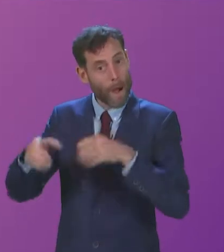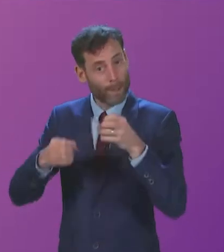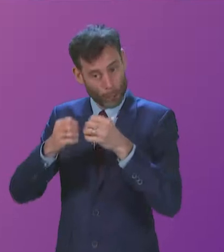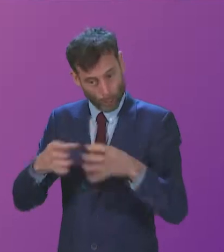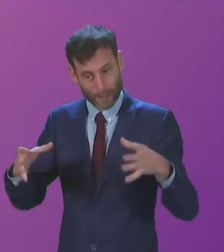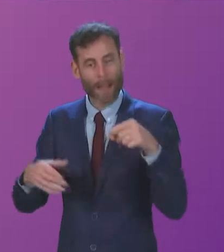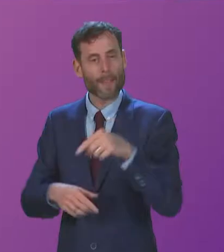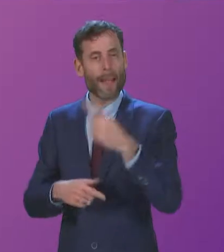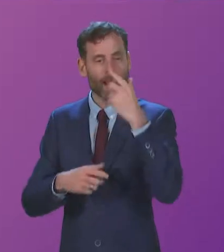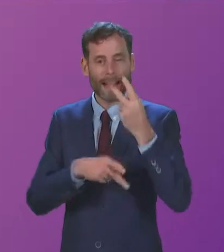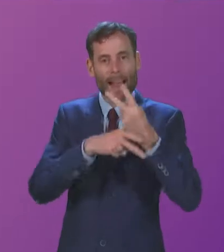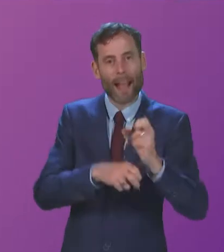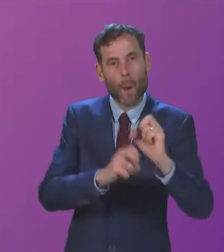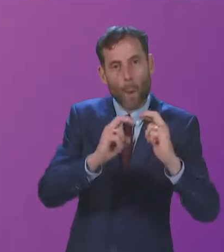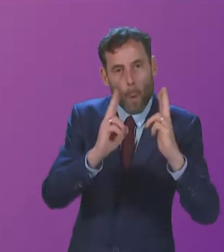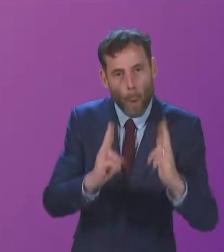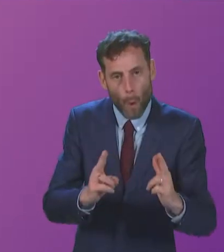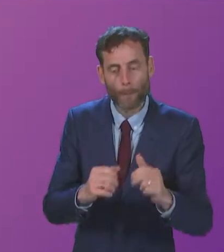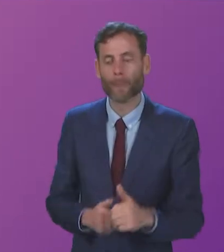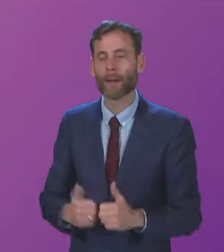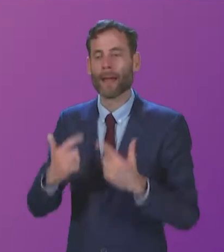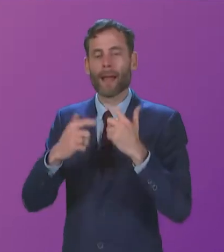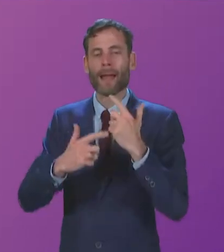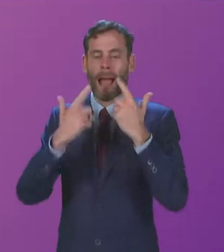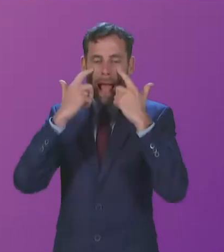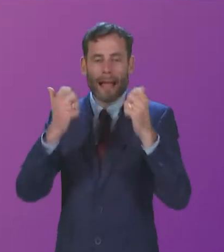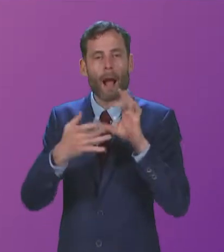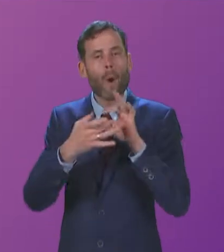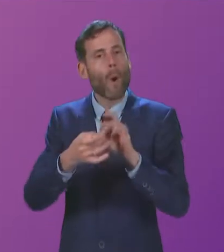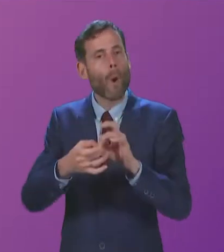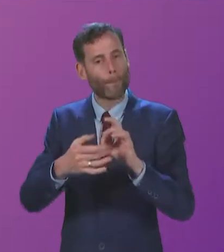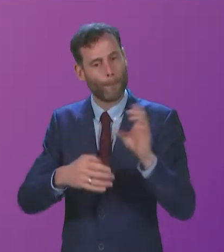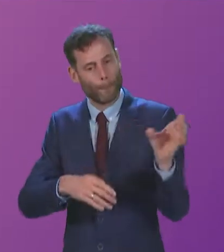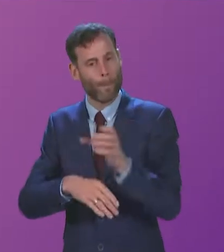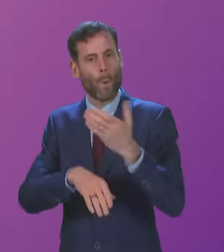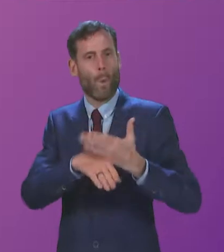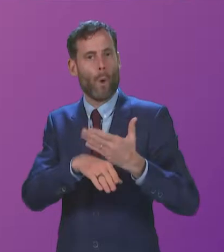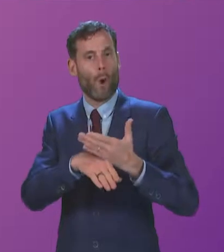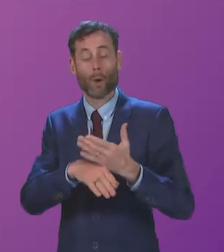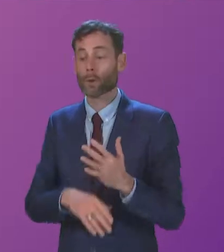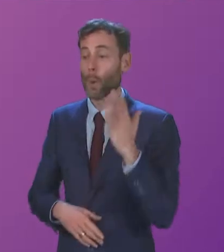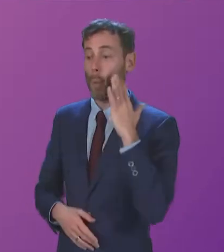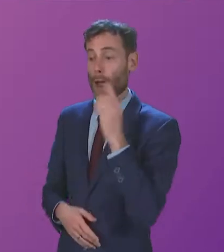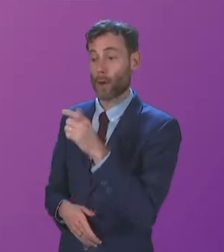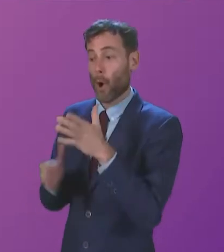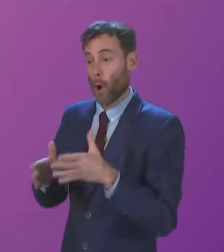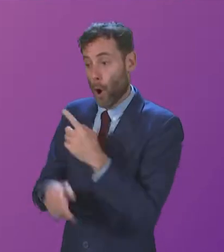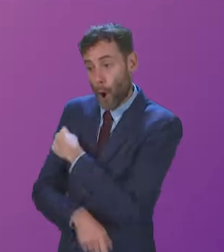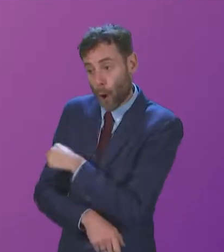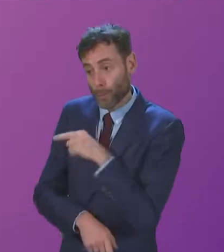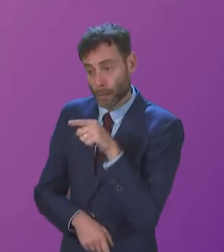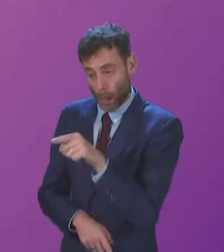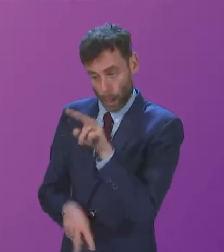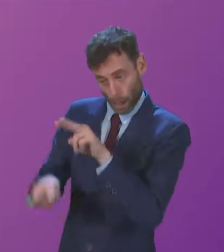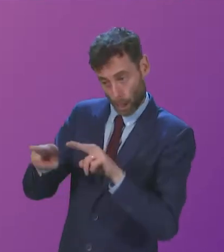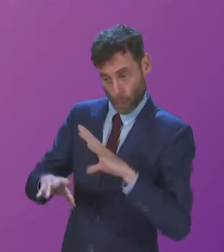fund care home placements, interim care home placements. So, again, where those individuals who are clinically safe to discharge will be discharged. So, I meet health boards on a